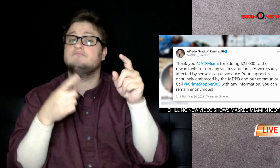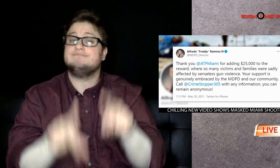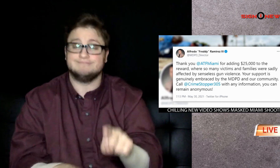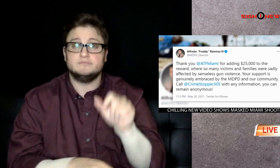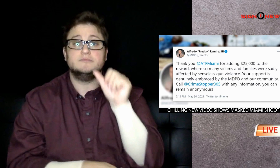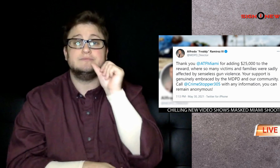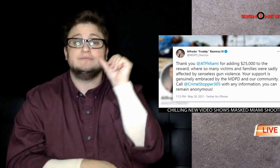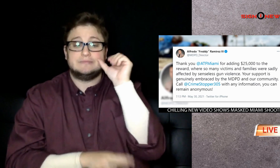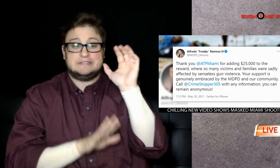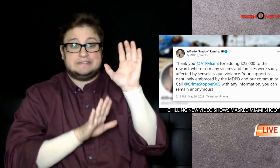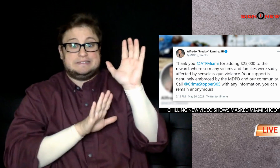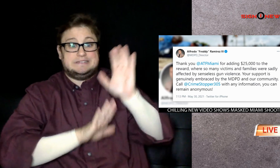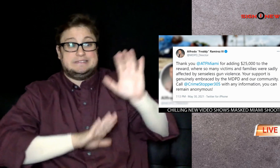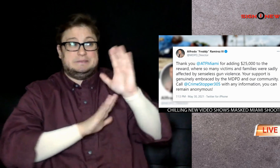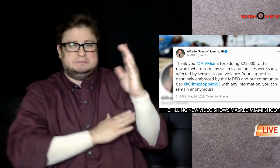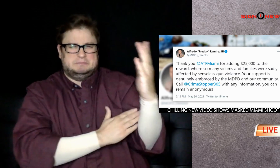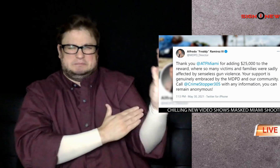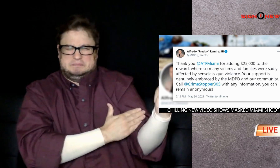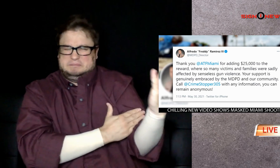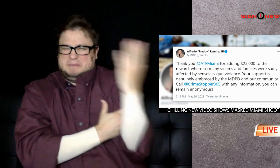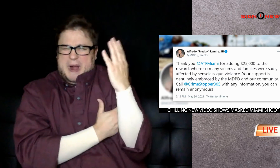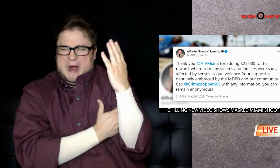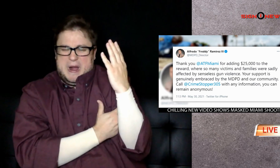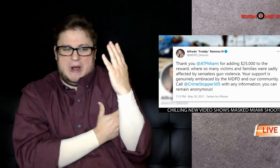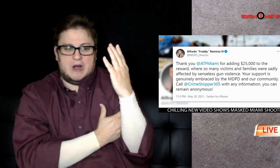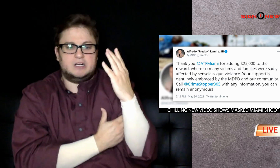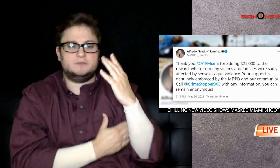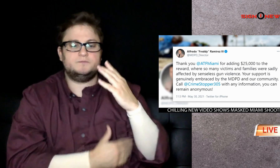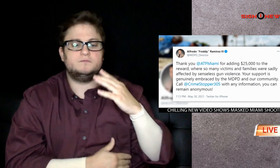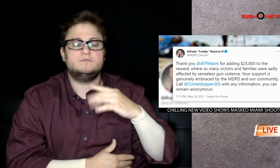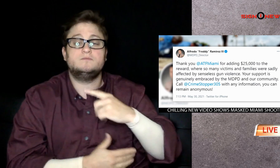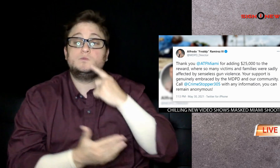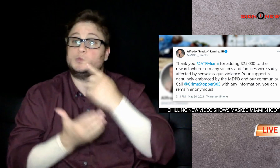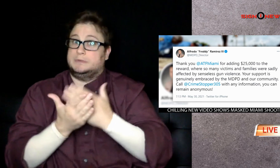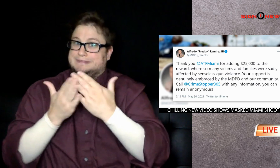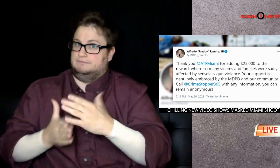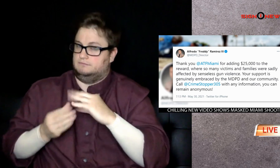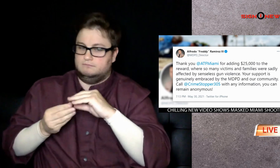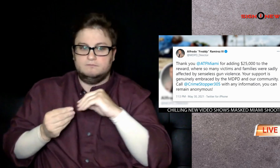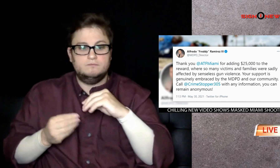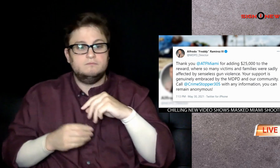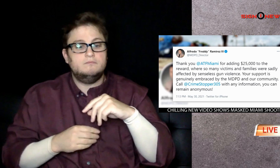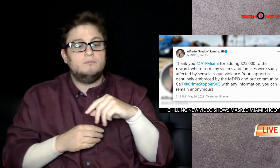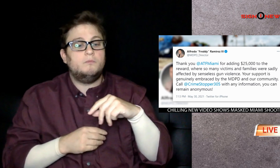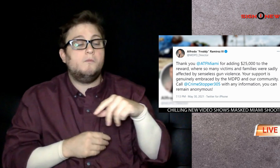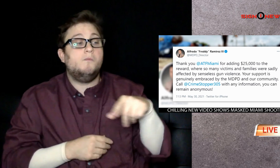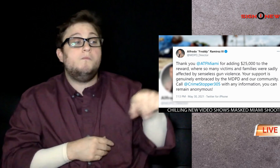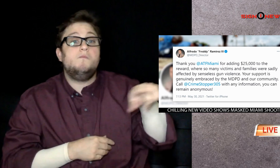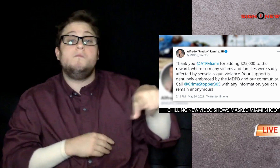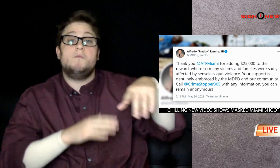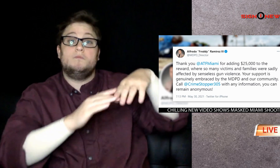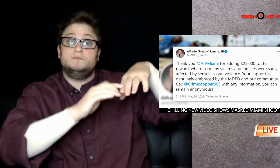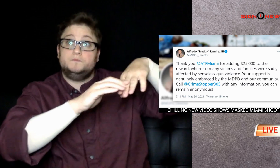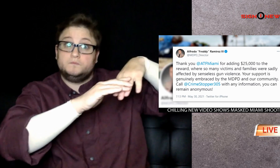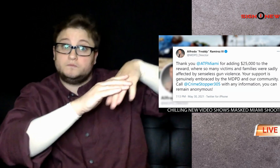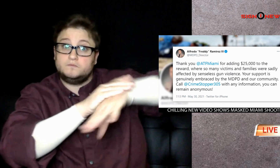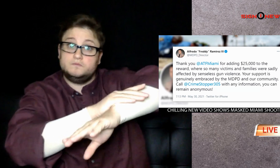In Miami, the reward for information leading to the arrest of